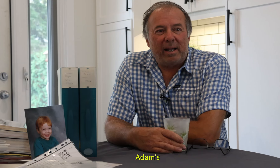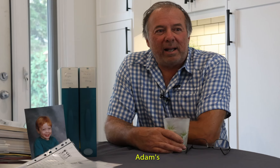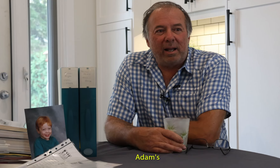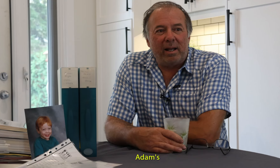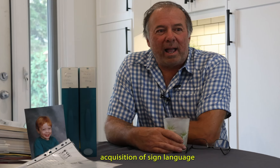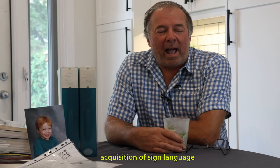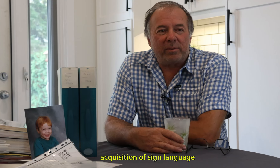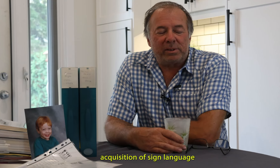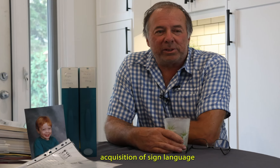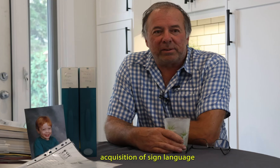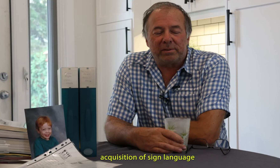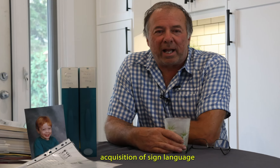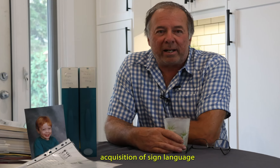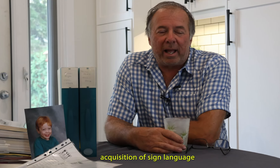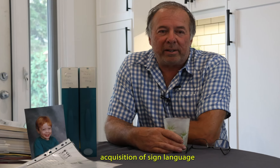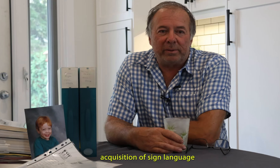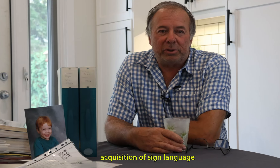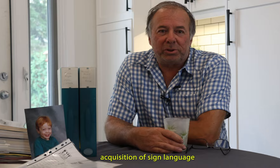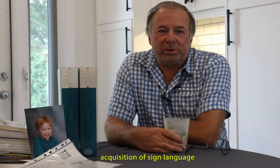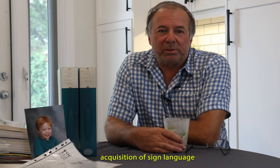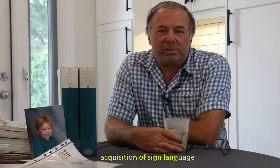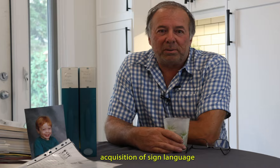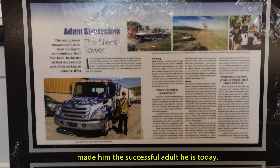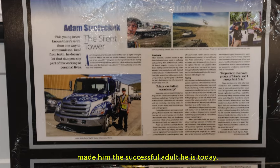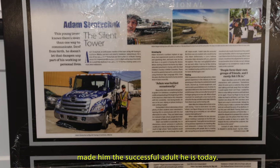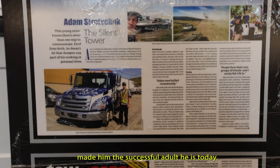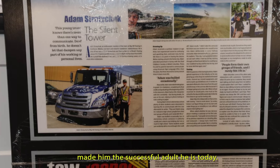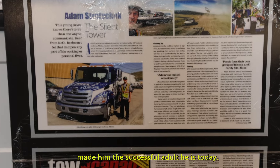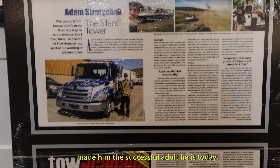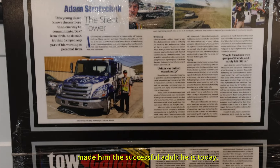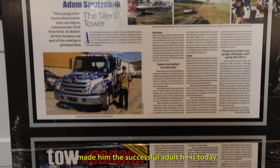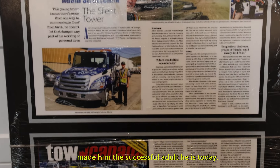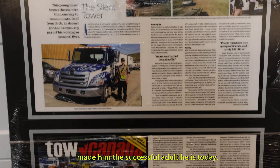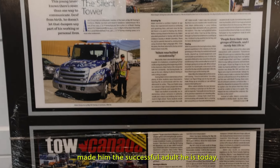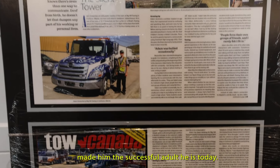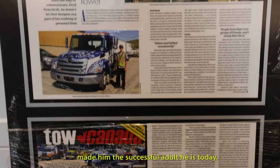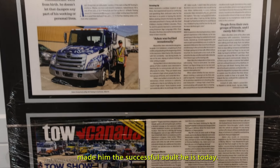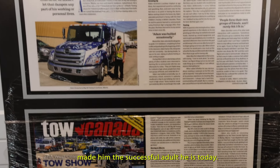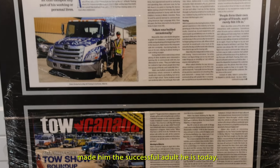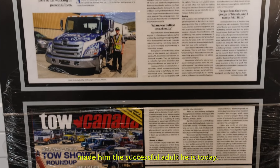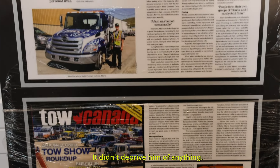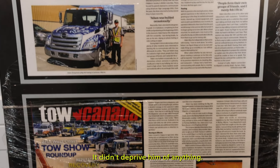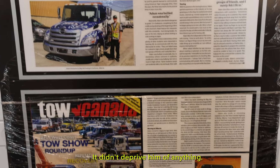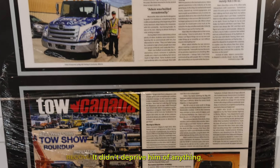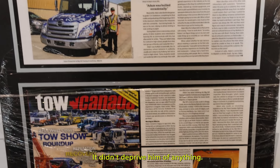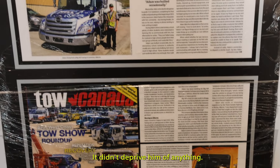Adam's acquisition of sign language made him the successful adult he is today. It didn't